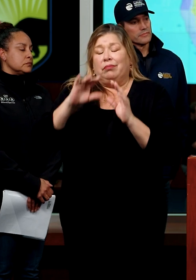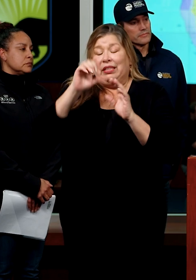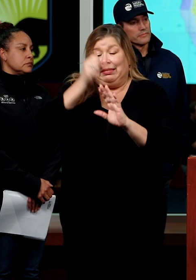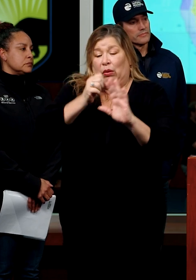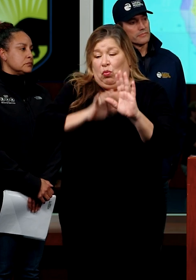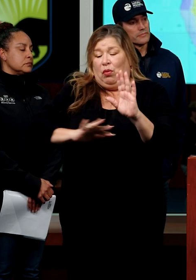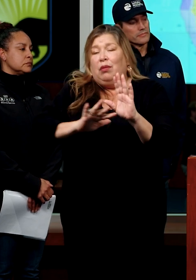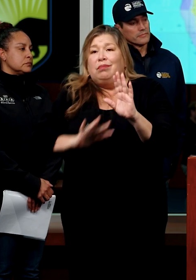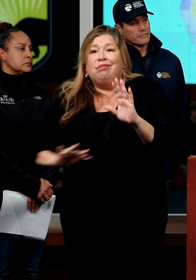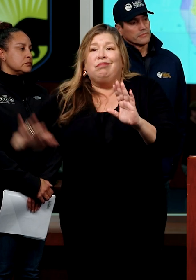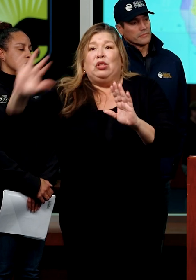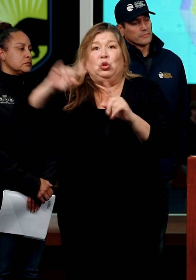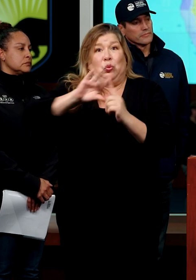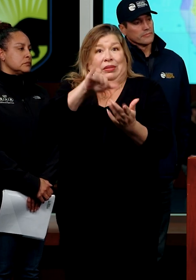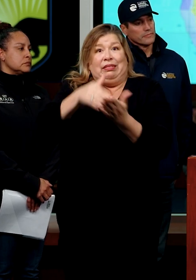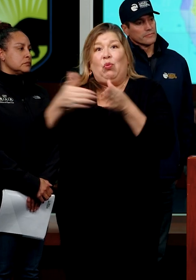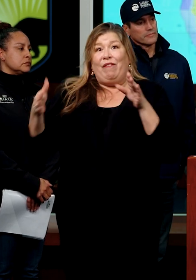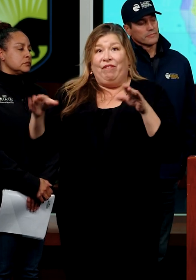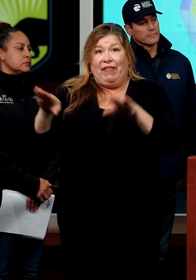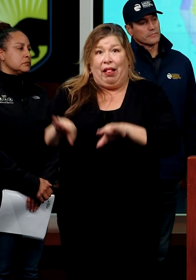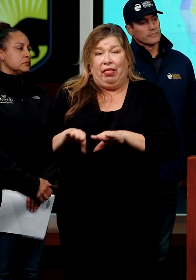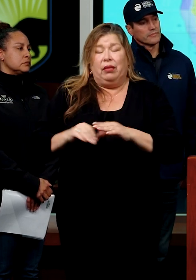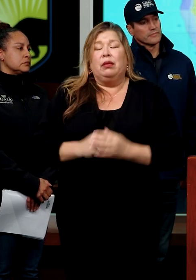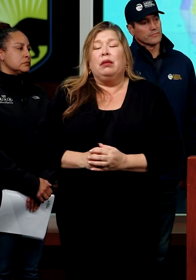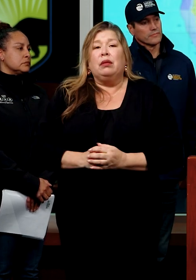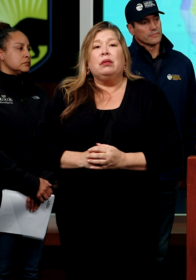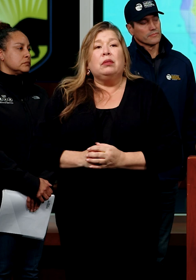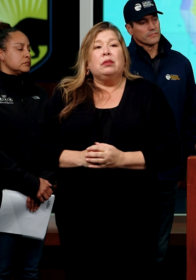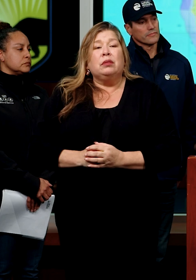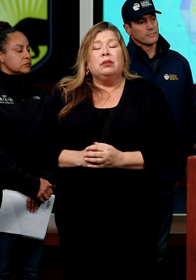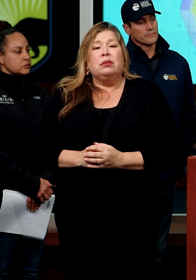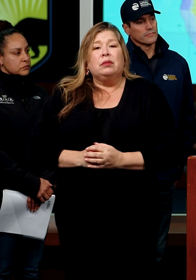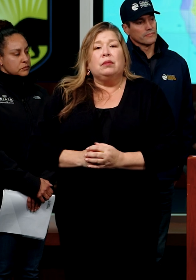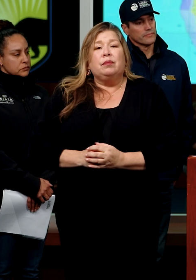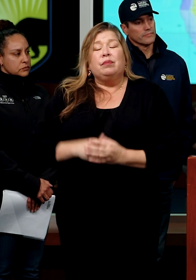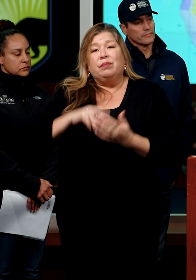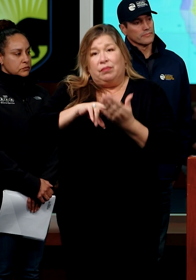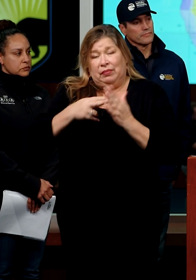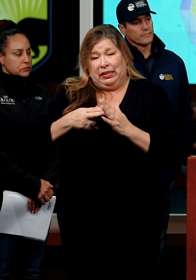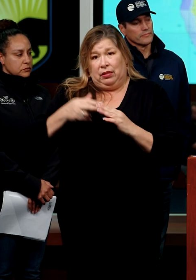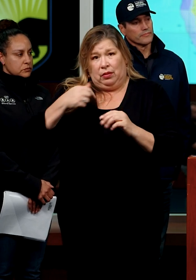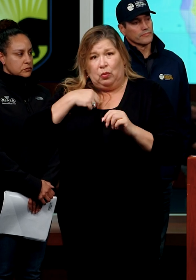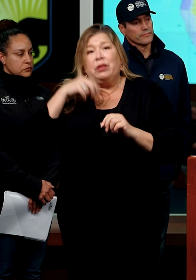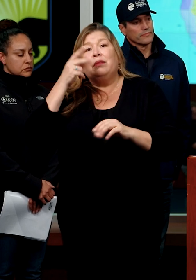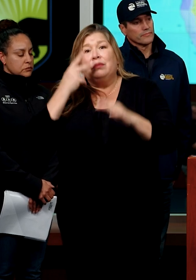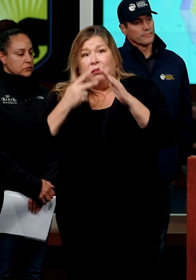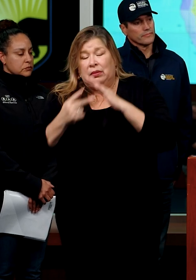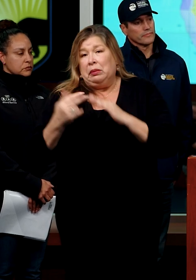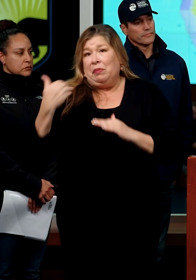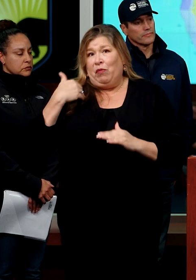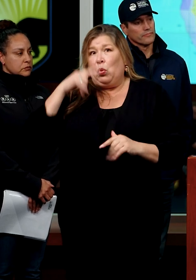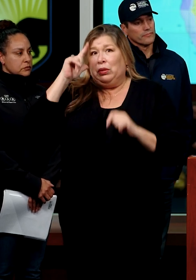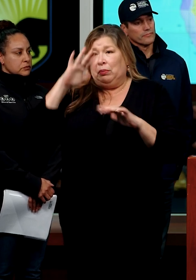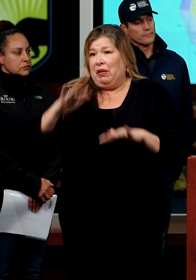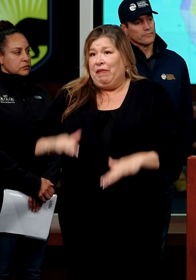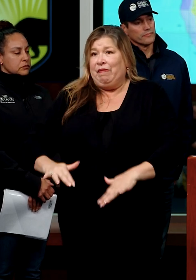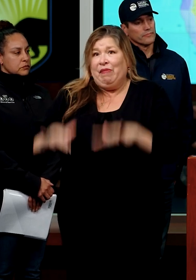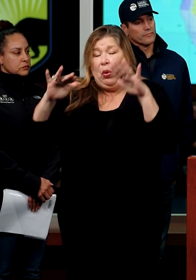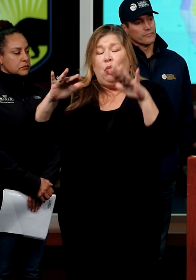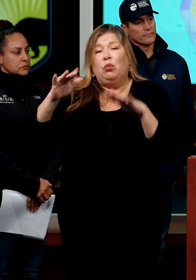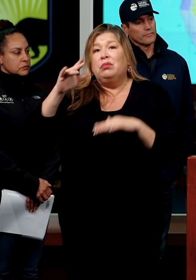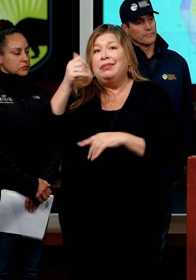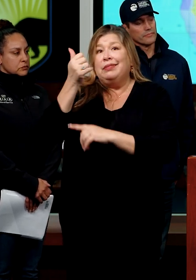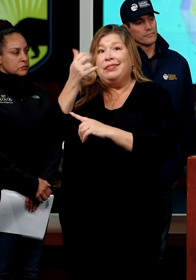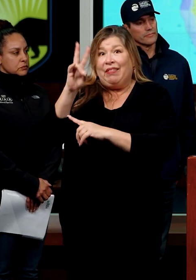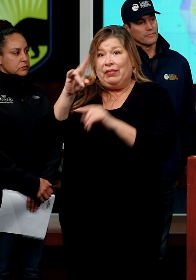Central Valley. We have adjusted our flood stage projections down from an original 17